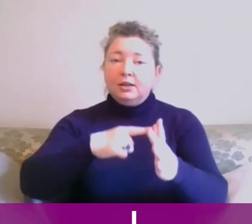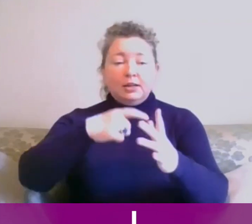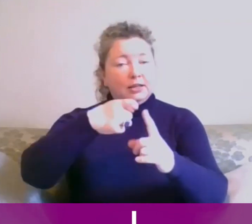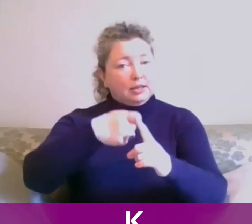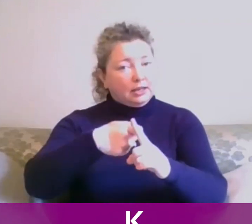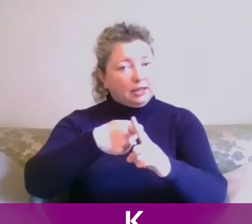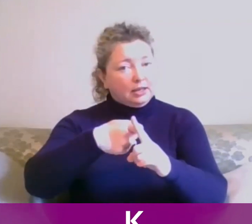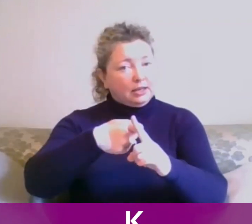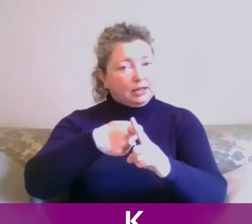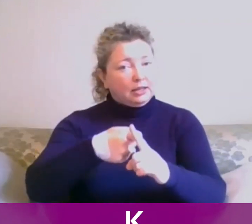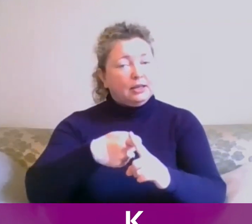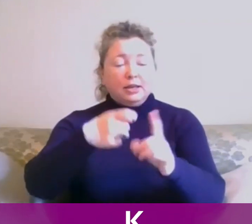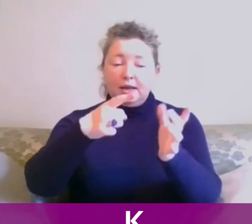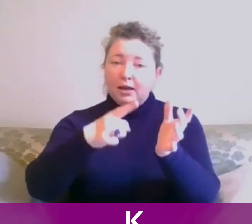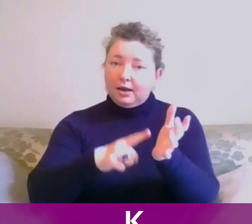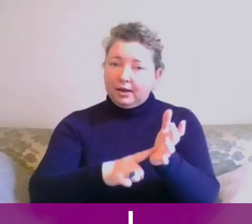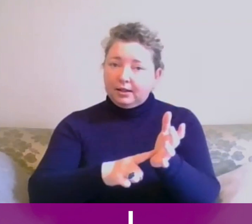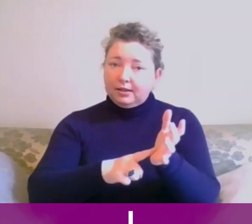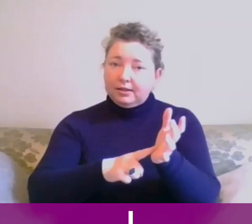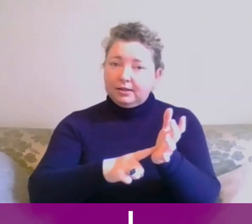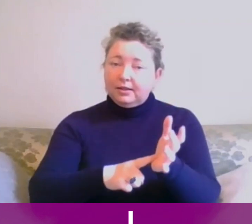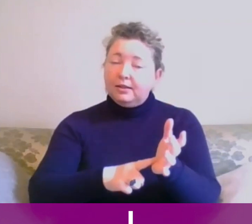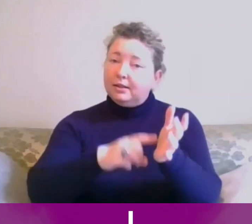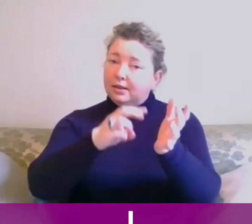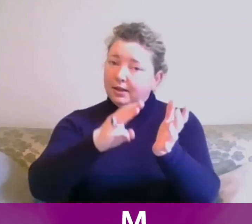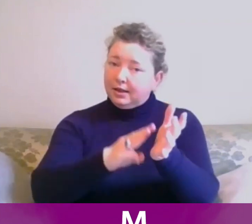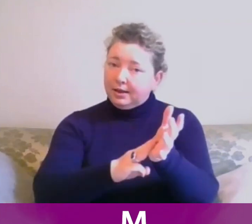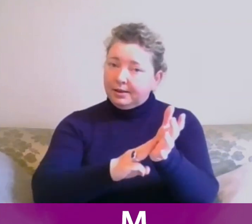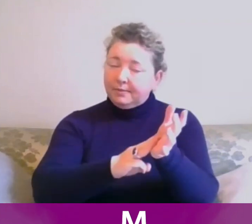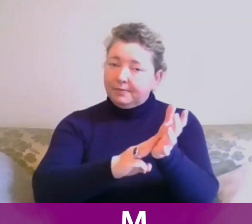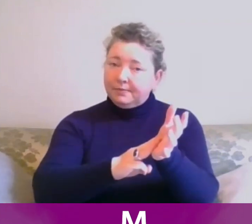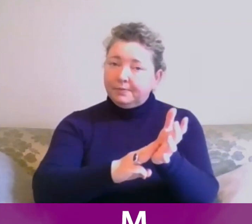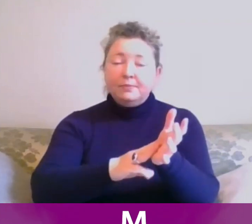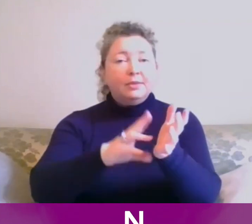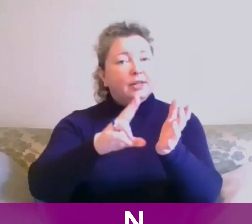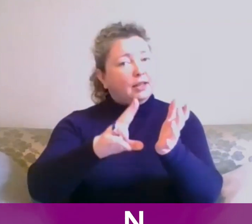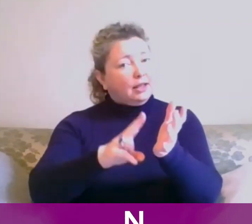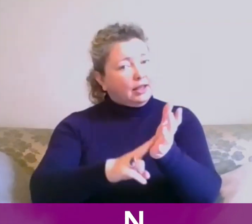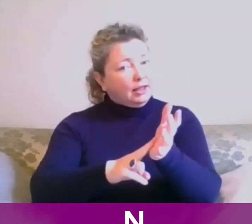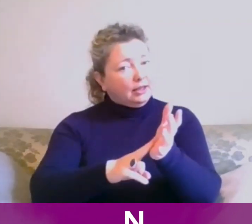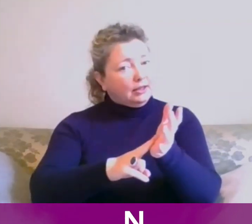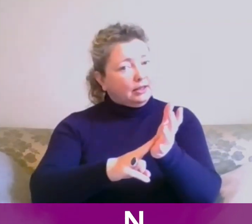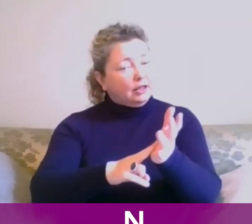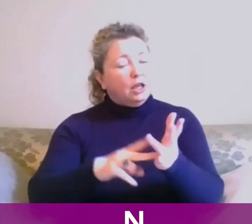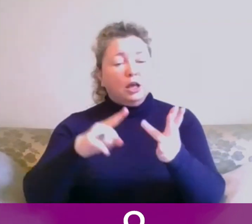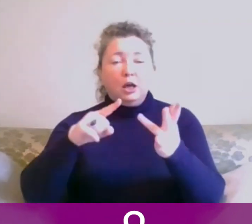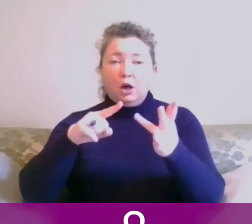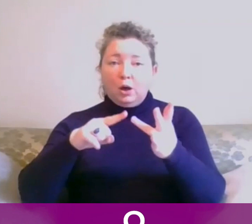K, L, M, N, O,